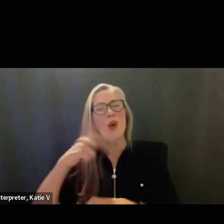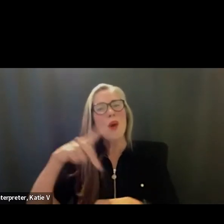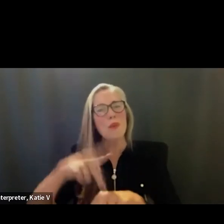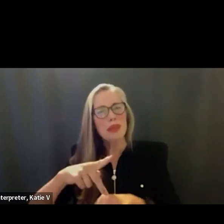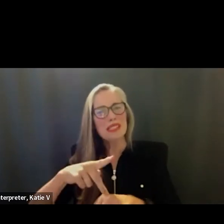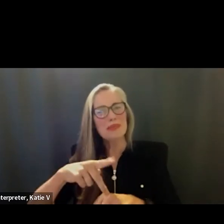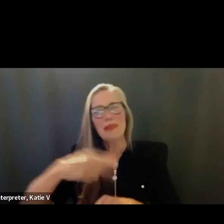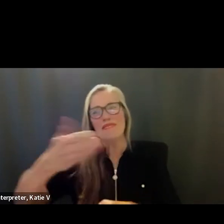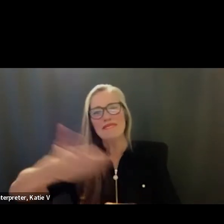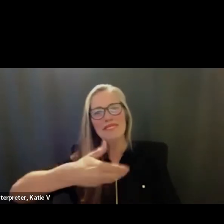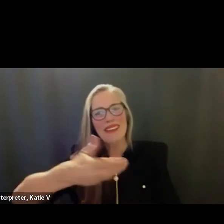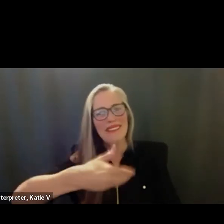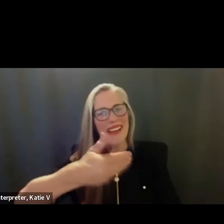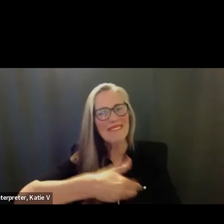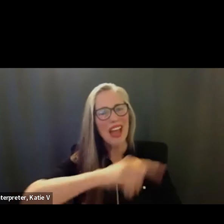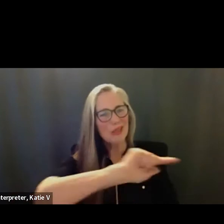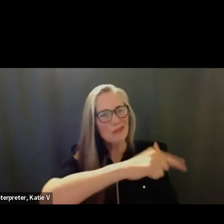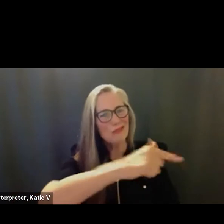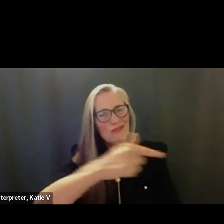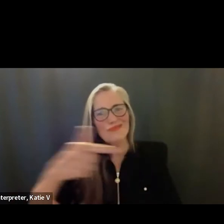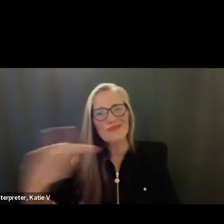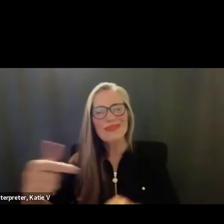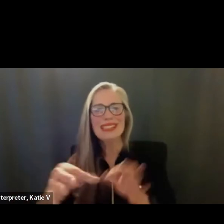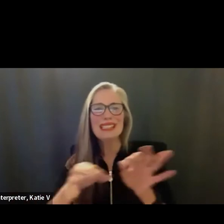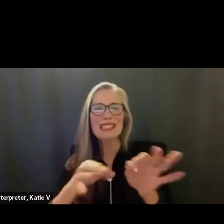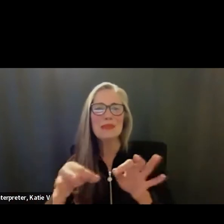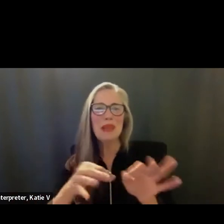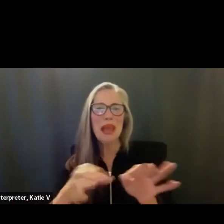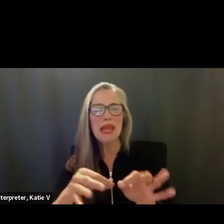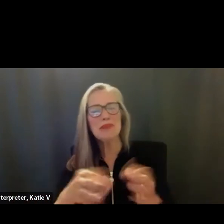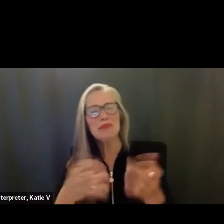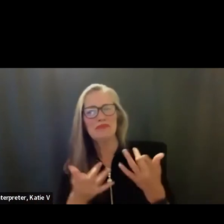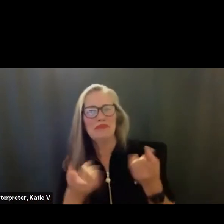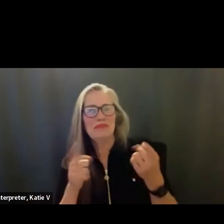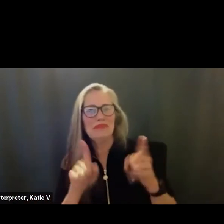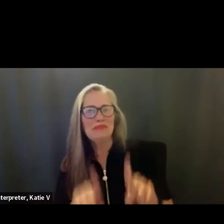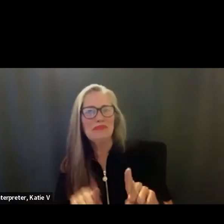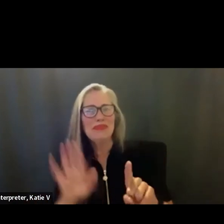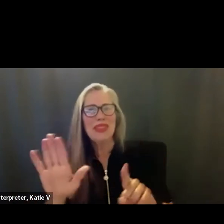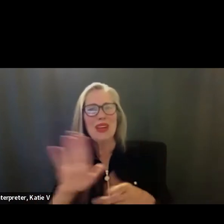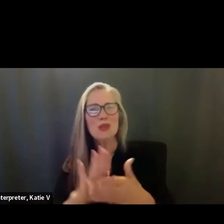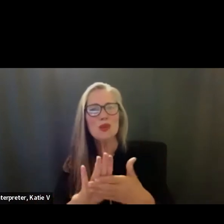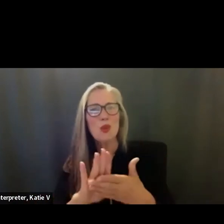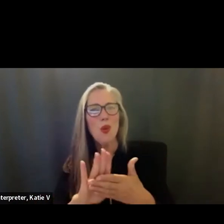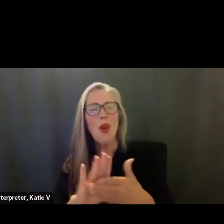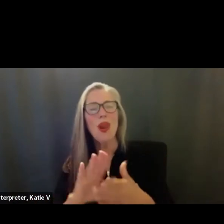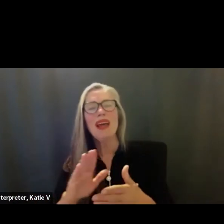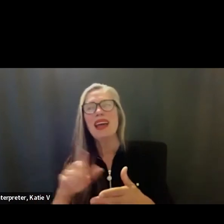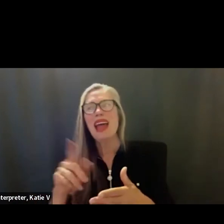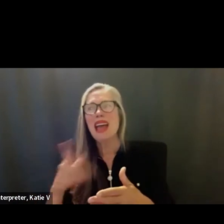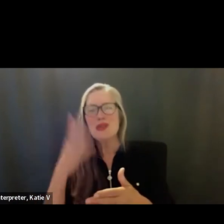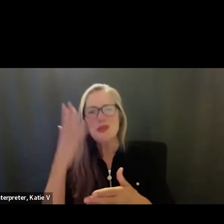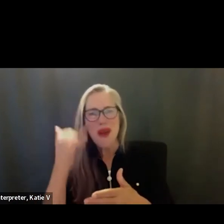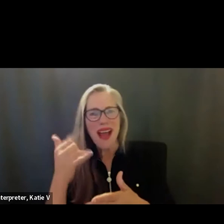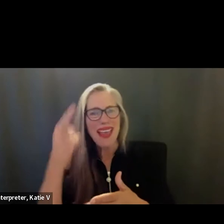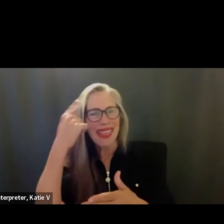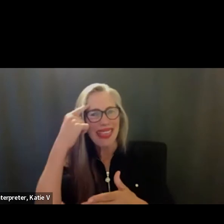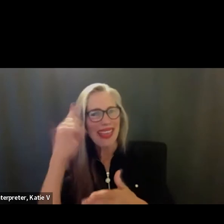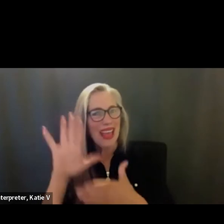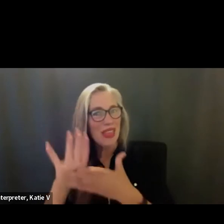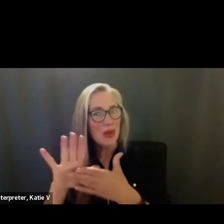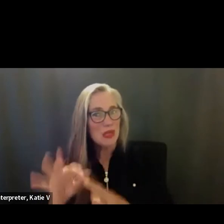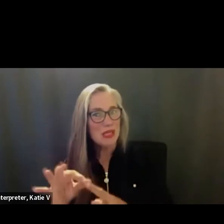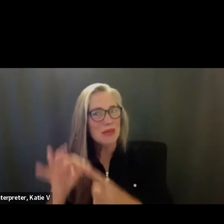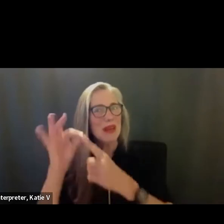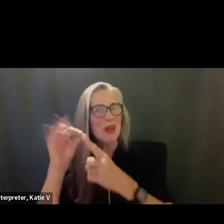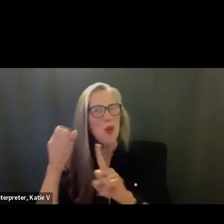get a point of view and understanding from that leader on what is happening and what makes their schools so special. So thank you for